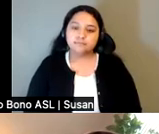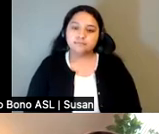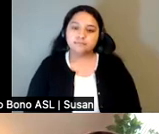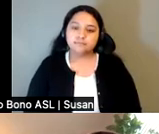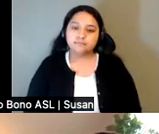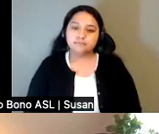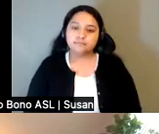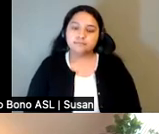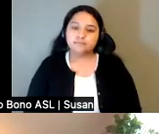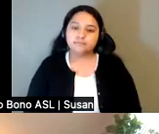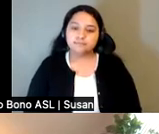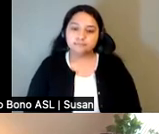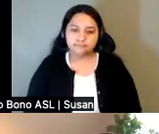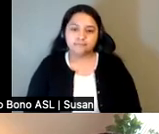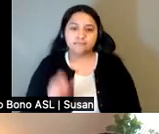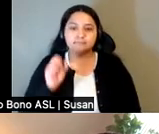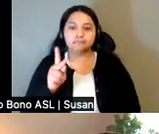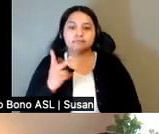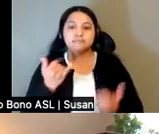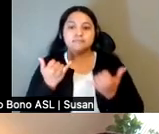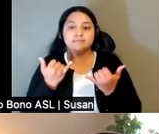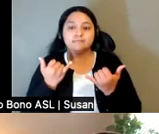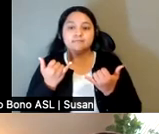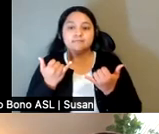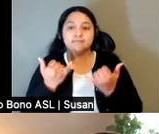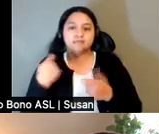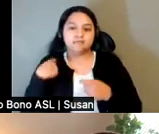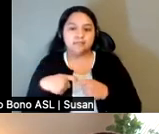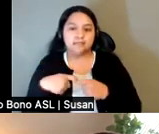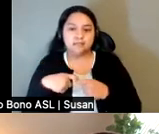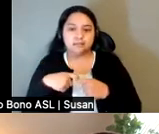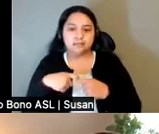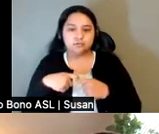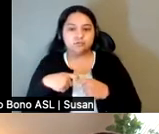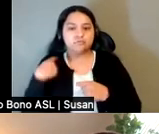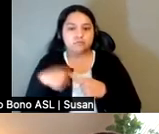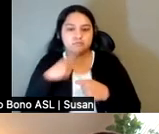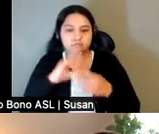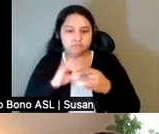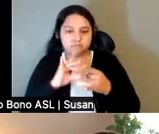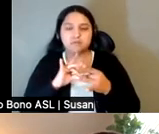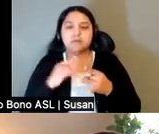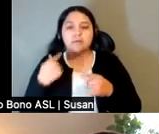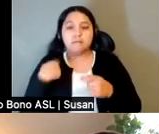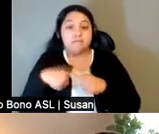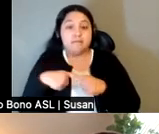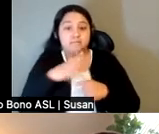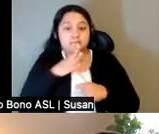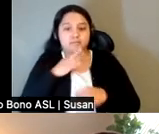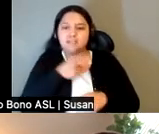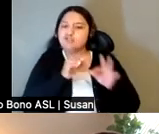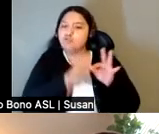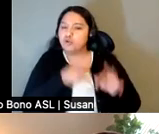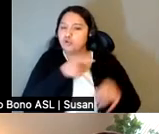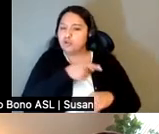Ok, um... Ahora estoy hablando en español y la intérprete está interpretando al inglés.